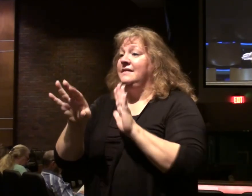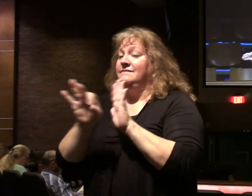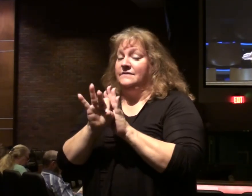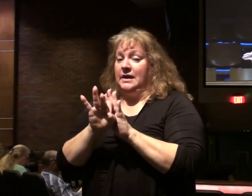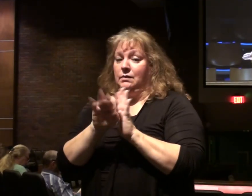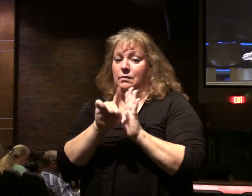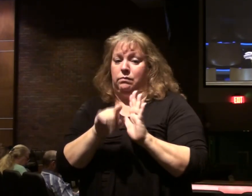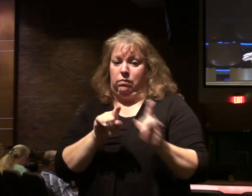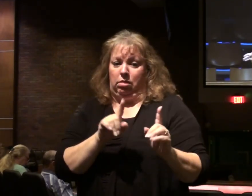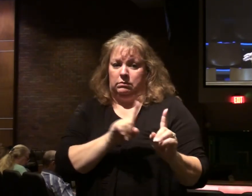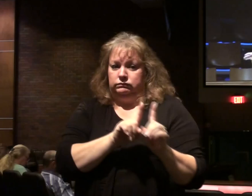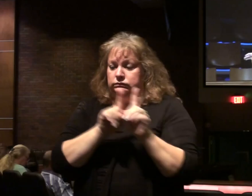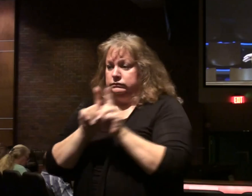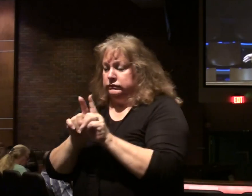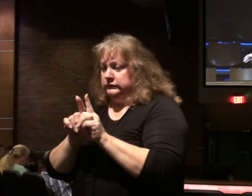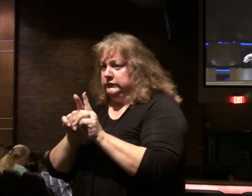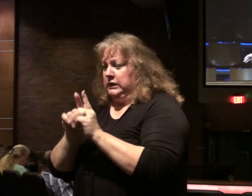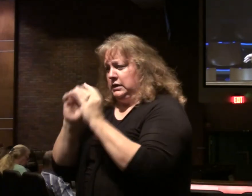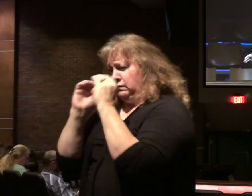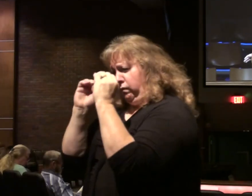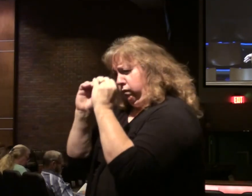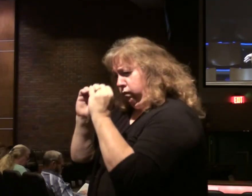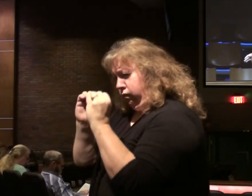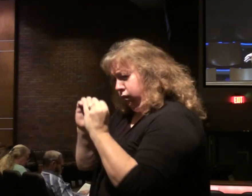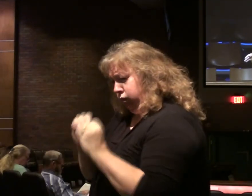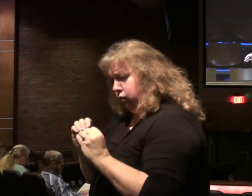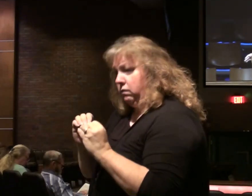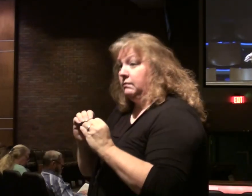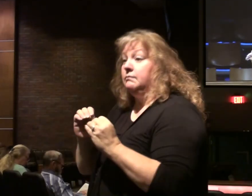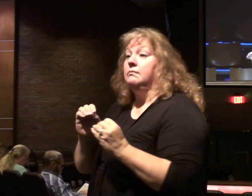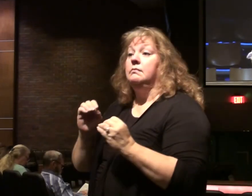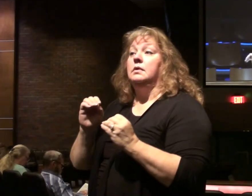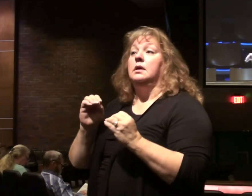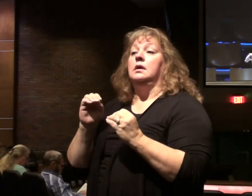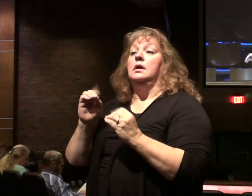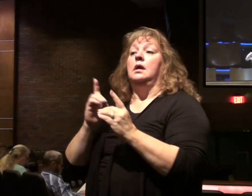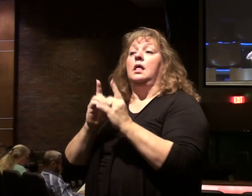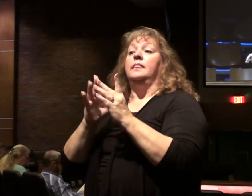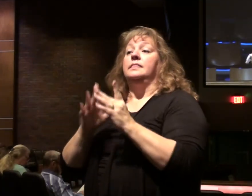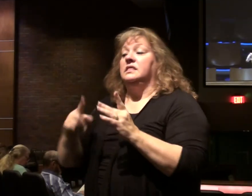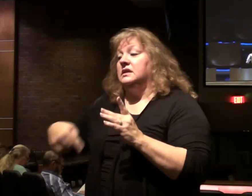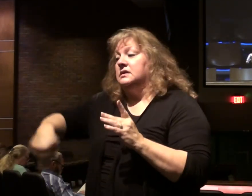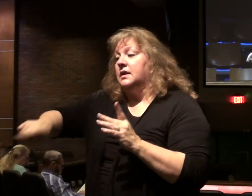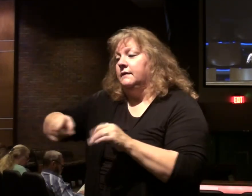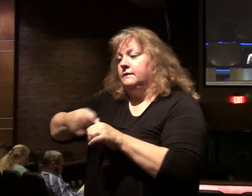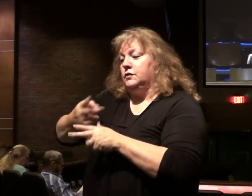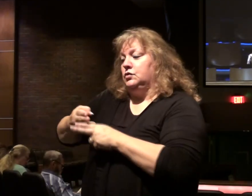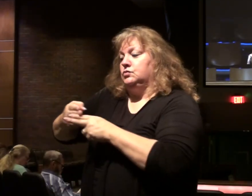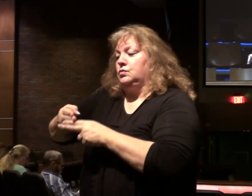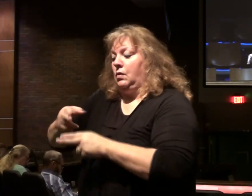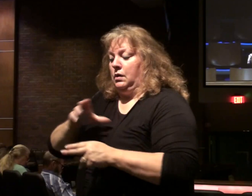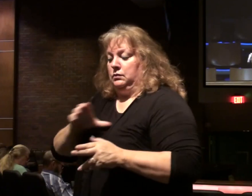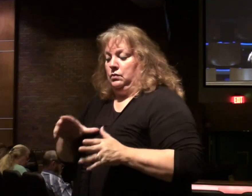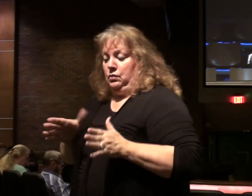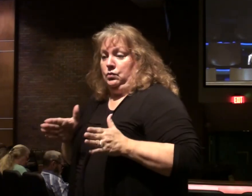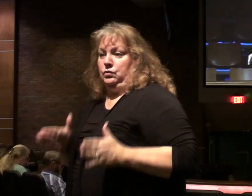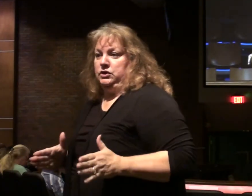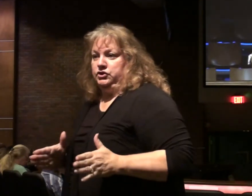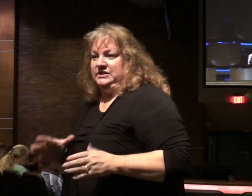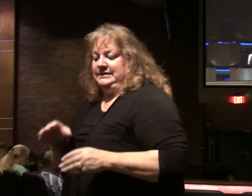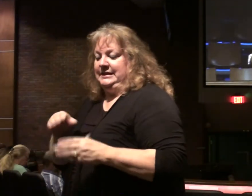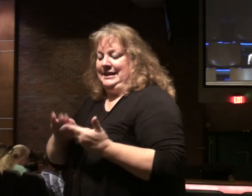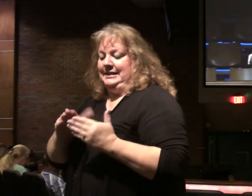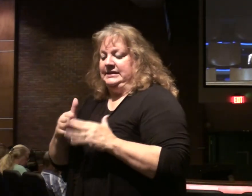year he met with the church and caught considerable numbers. First, I know this. The disciples were first called Christians at